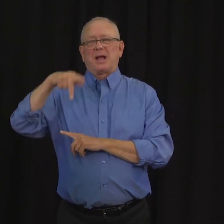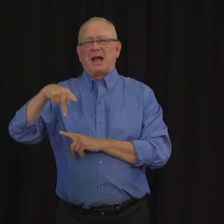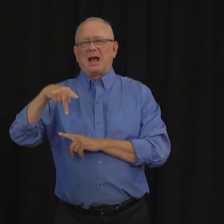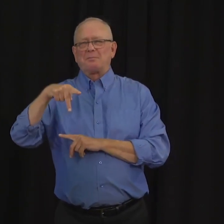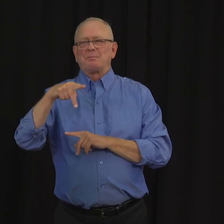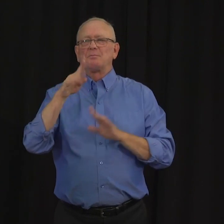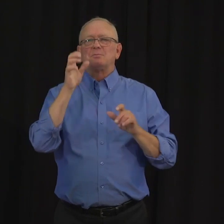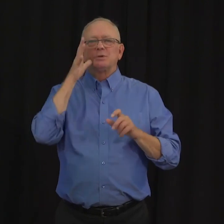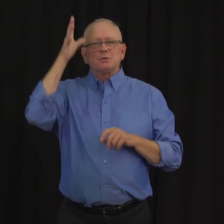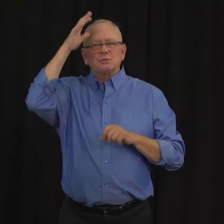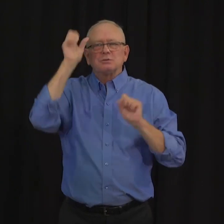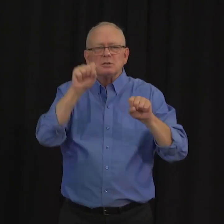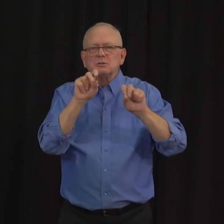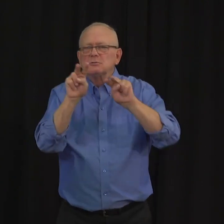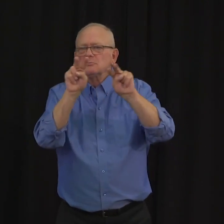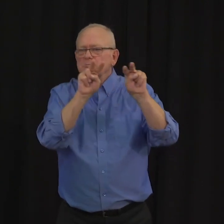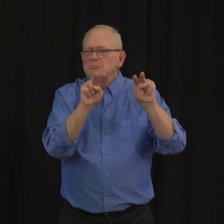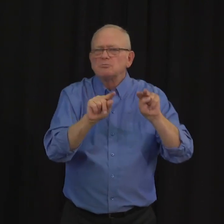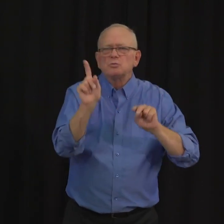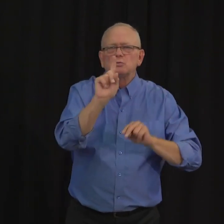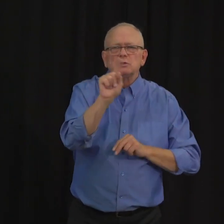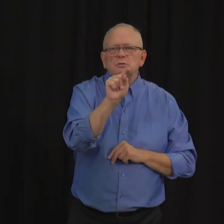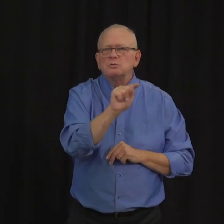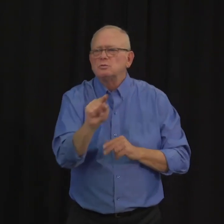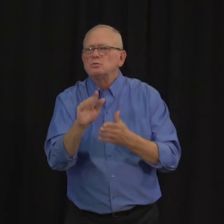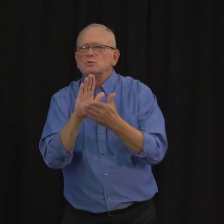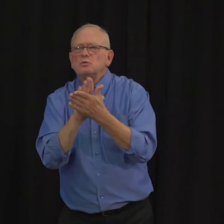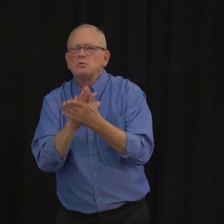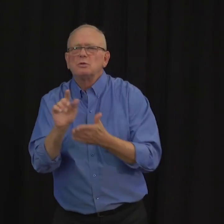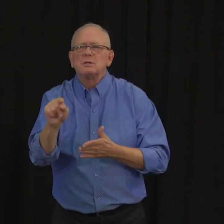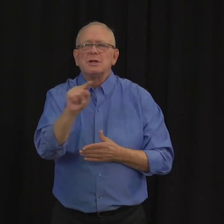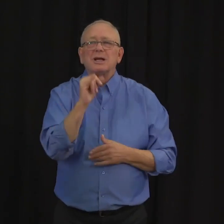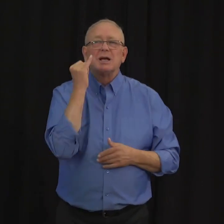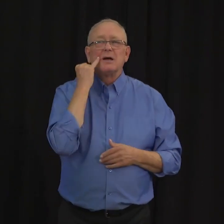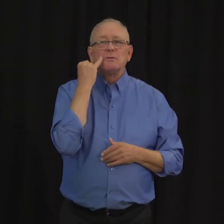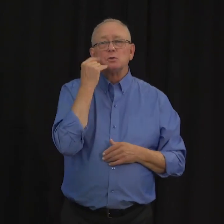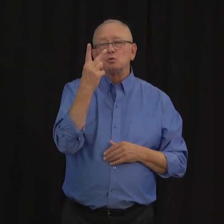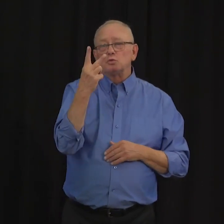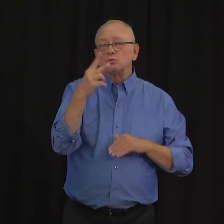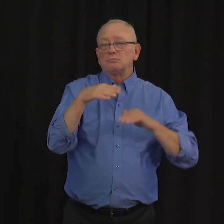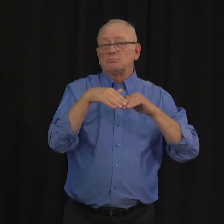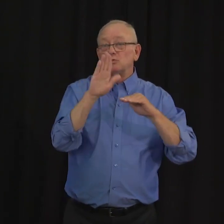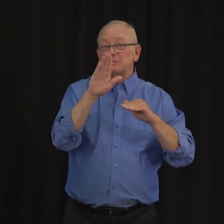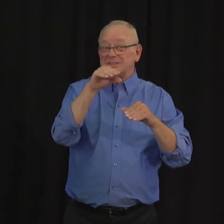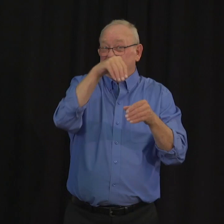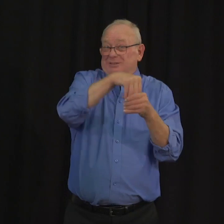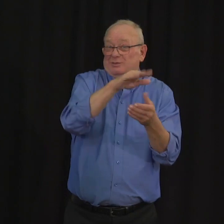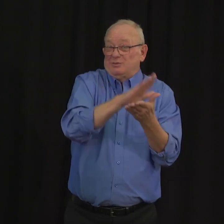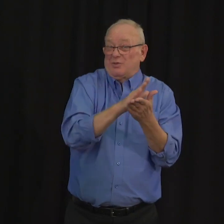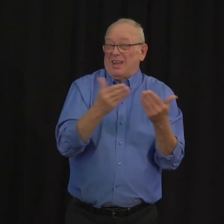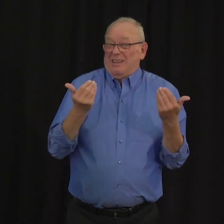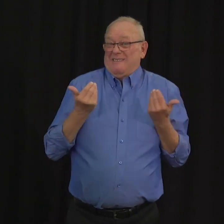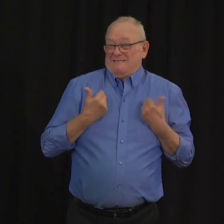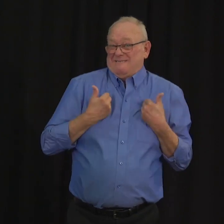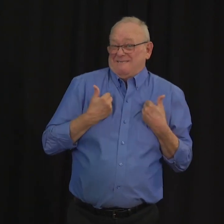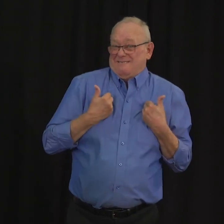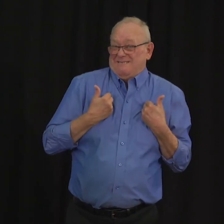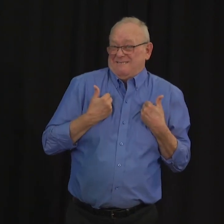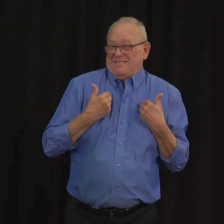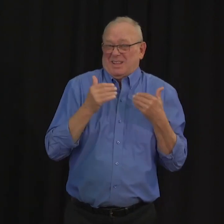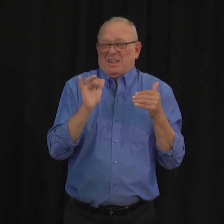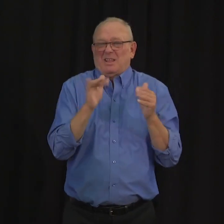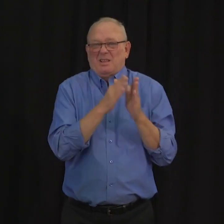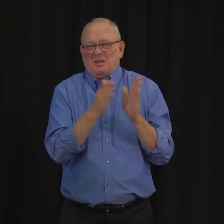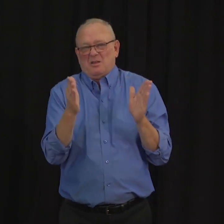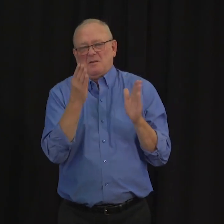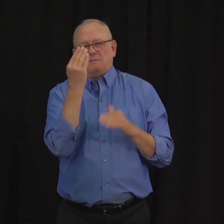The map will list every school where there have been two or more cases in a school setting within a 14-day period where